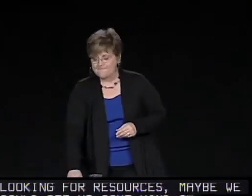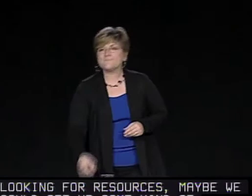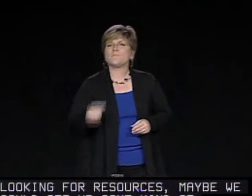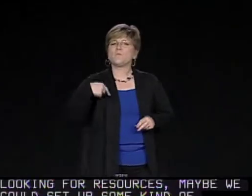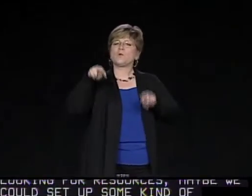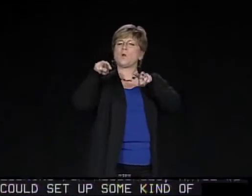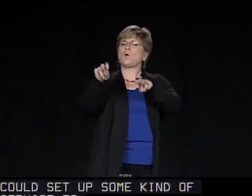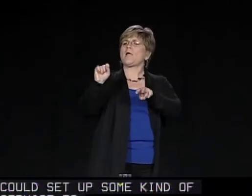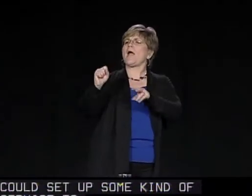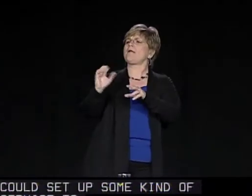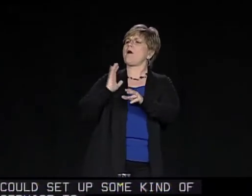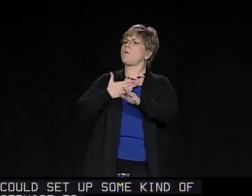needing.